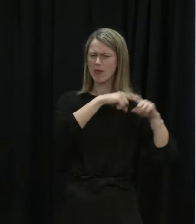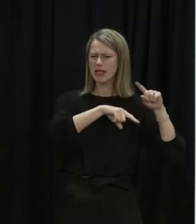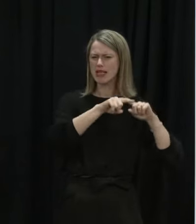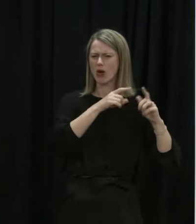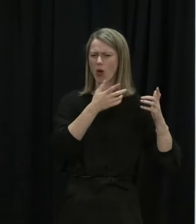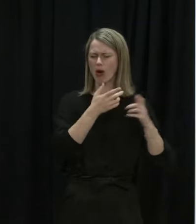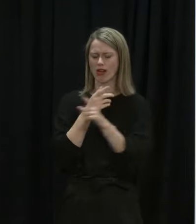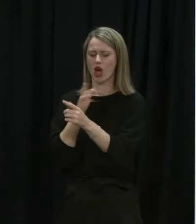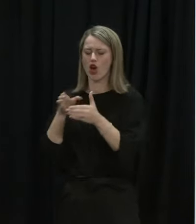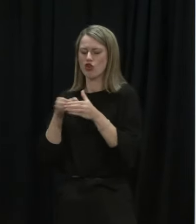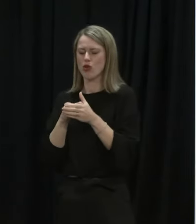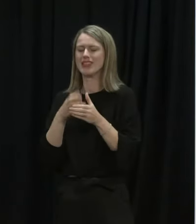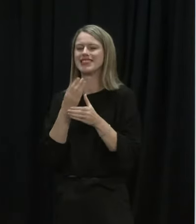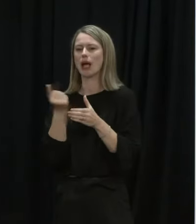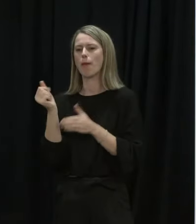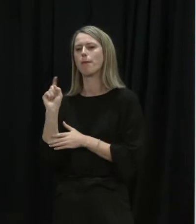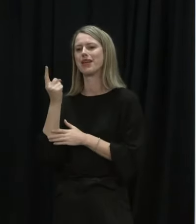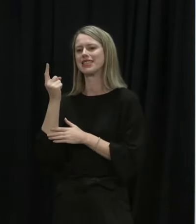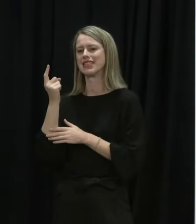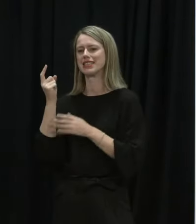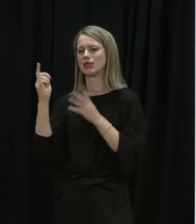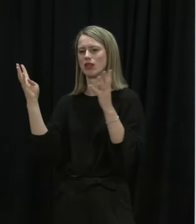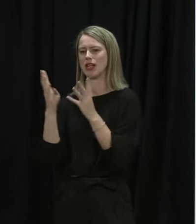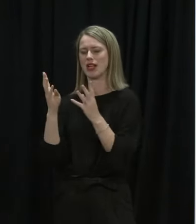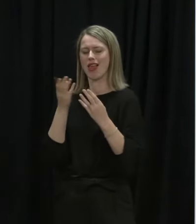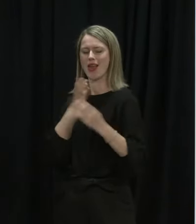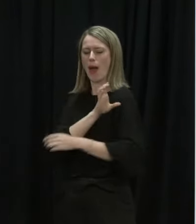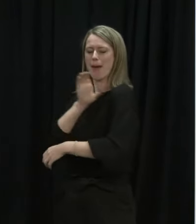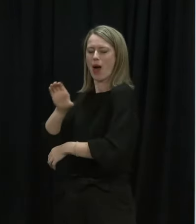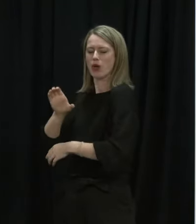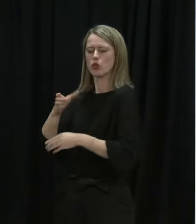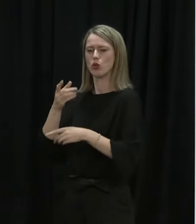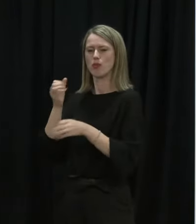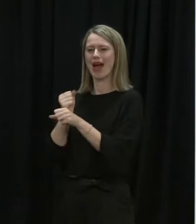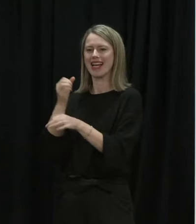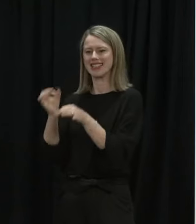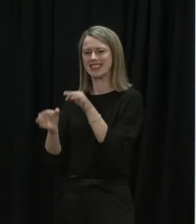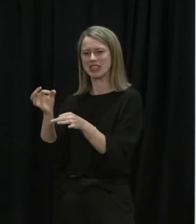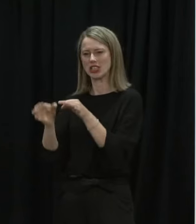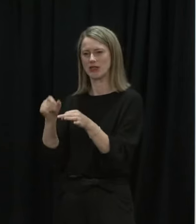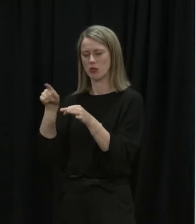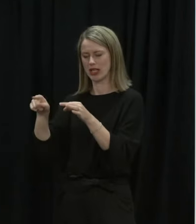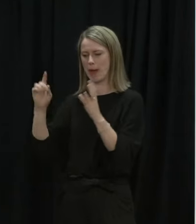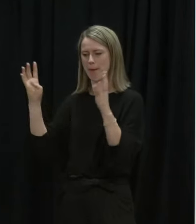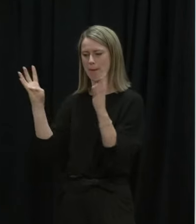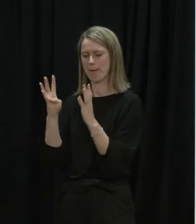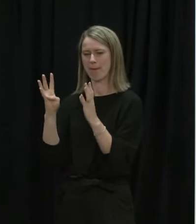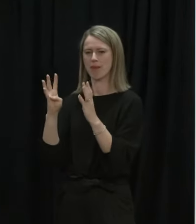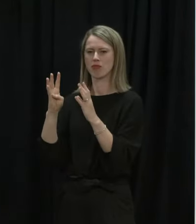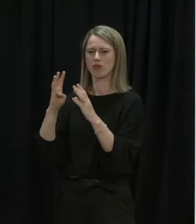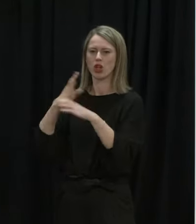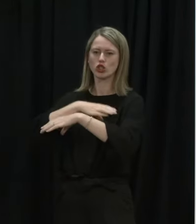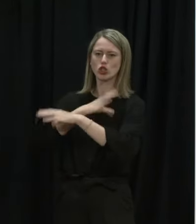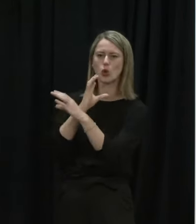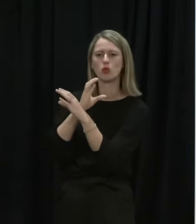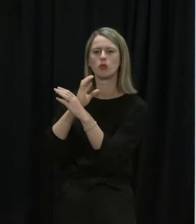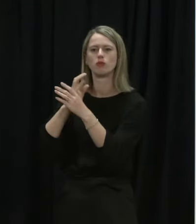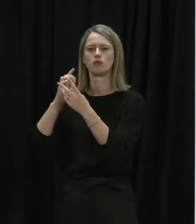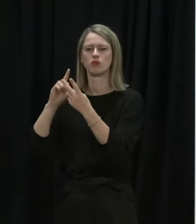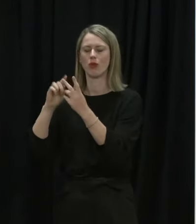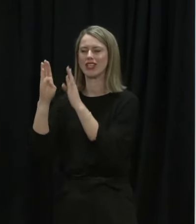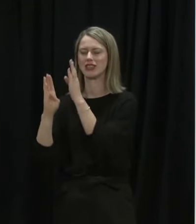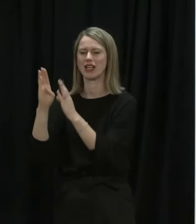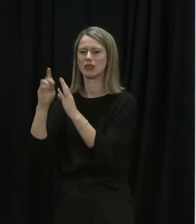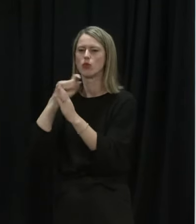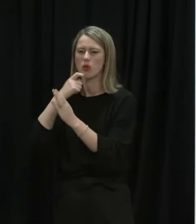there's a group of cabinet ministers who are given power to act on these matters and we can meet in a number of forms we meet virtually we meet in